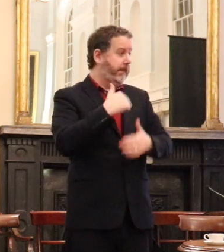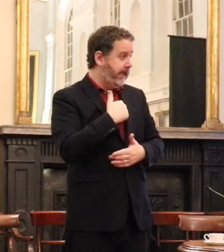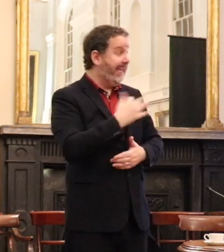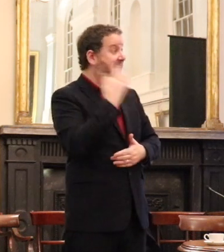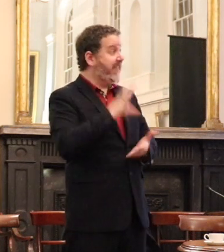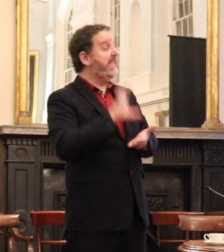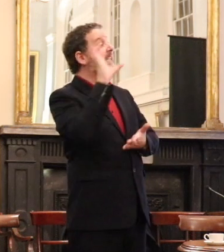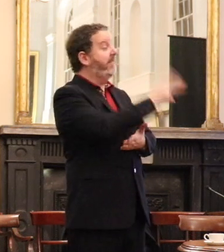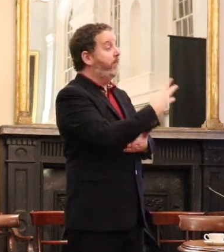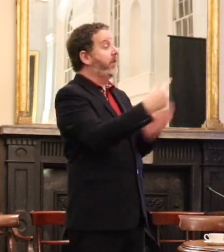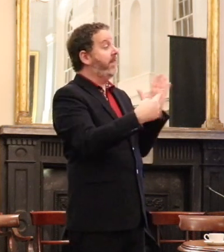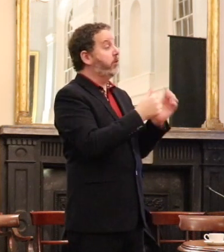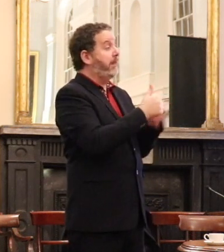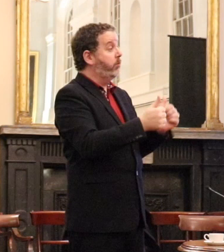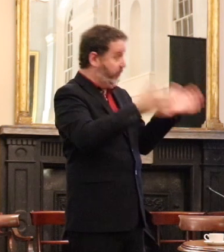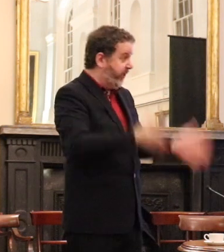£40,000 your life.